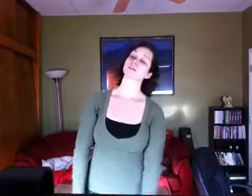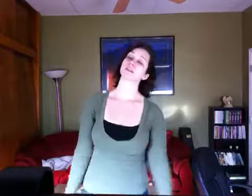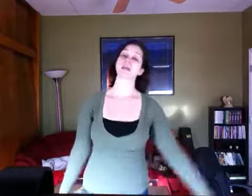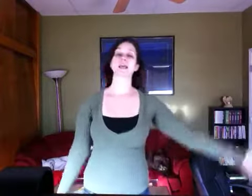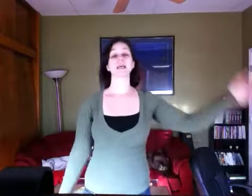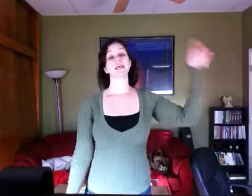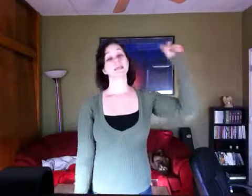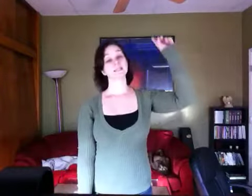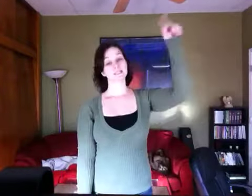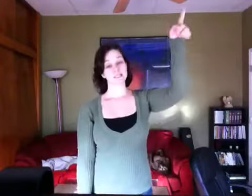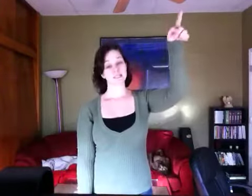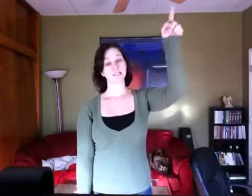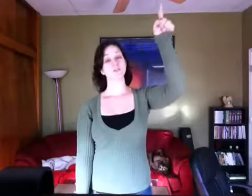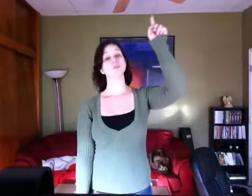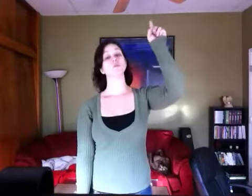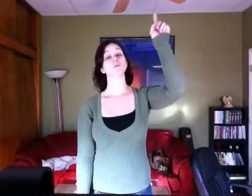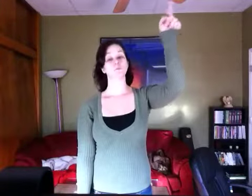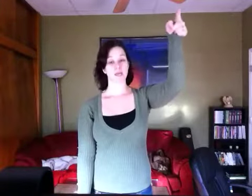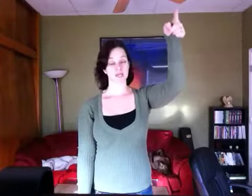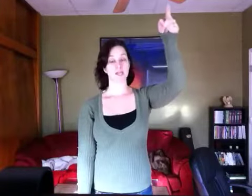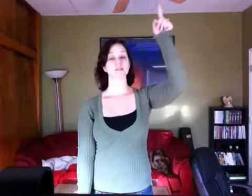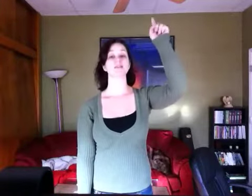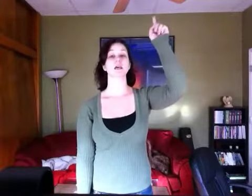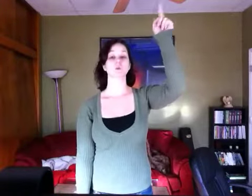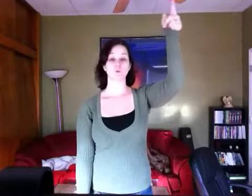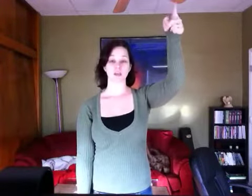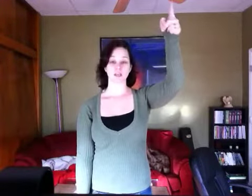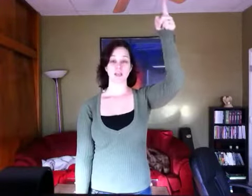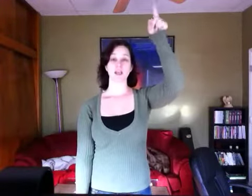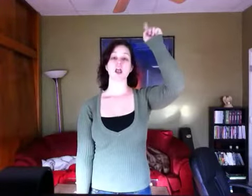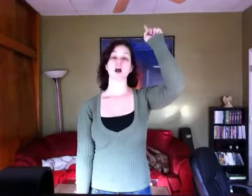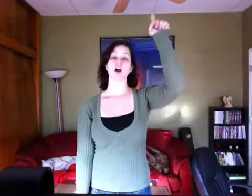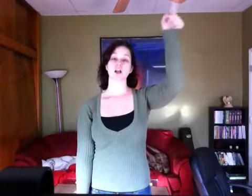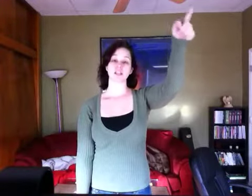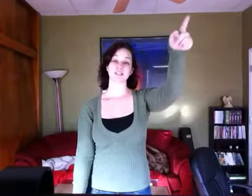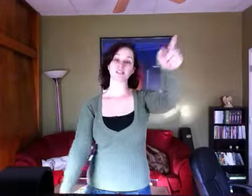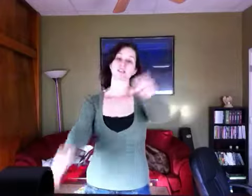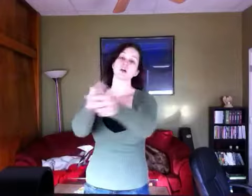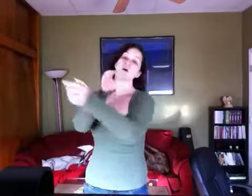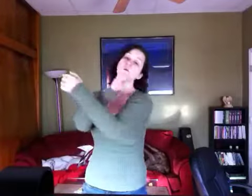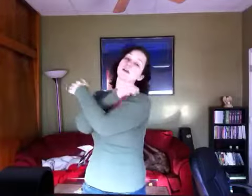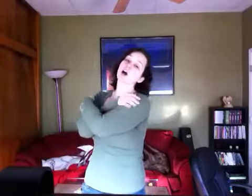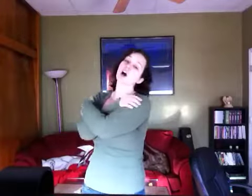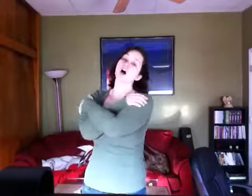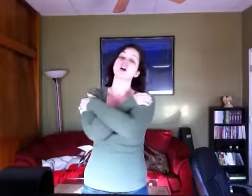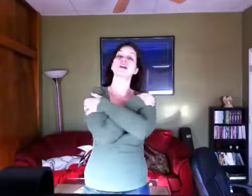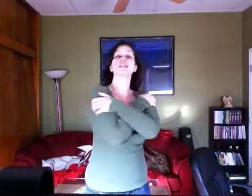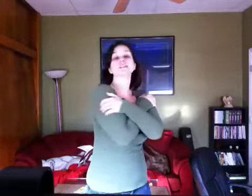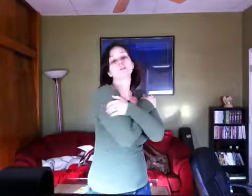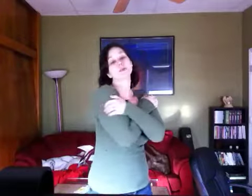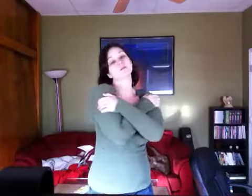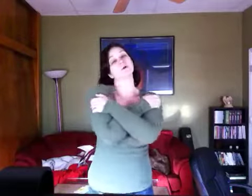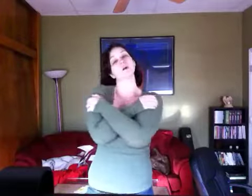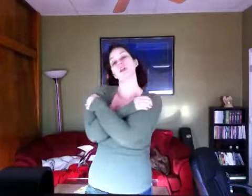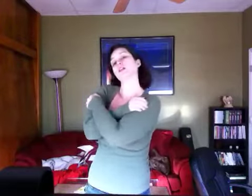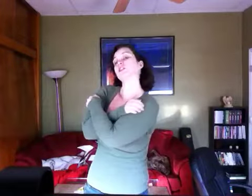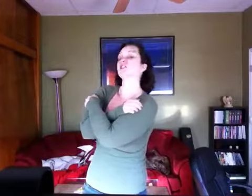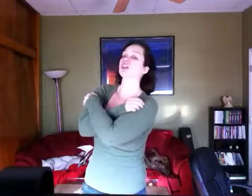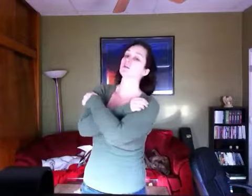It is he who made us and we are his, are his people, the sheep